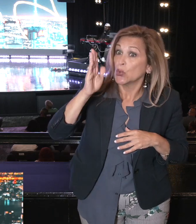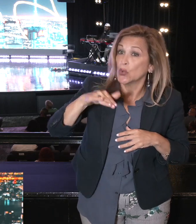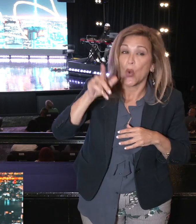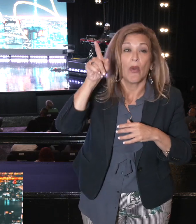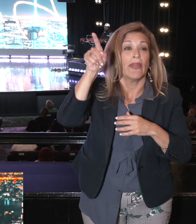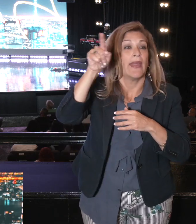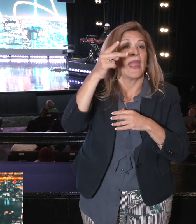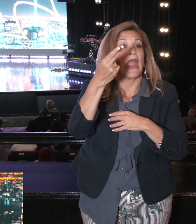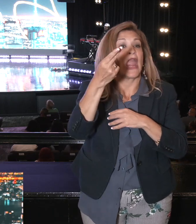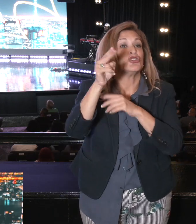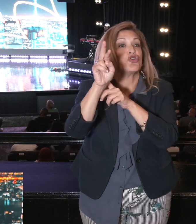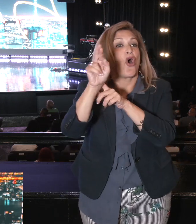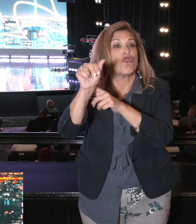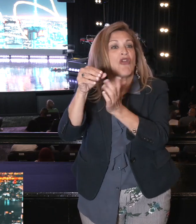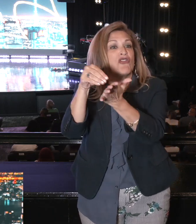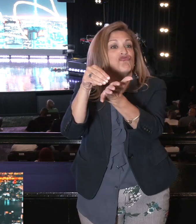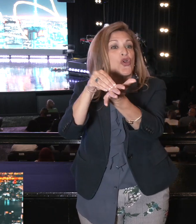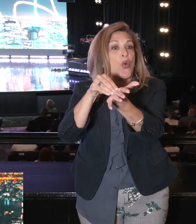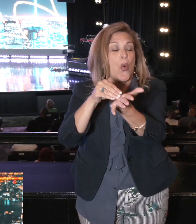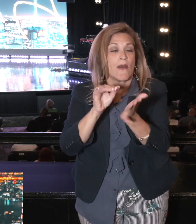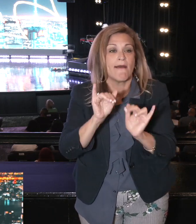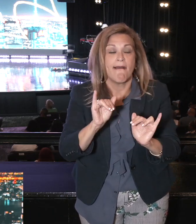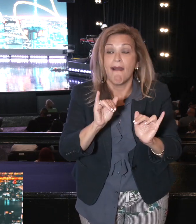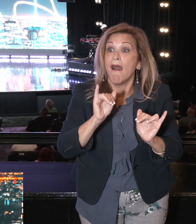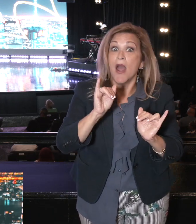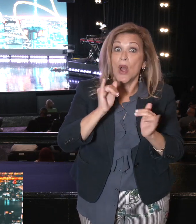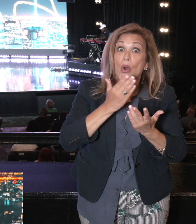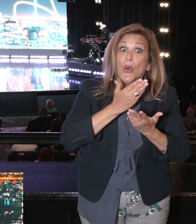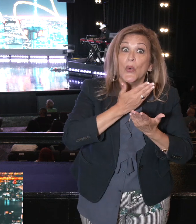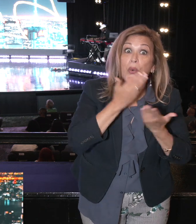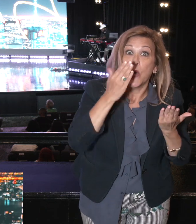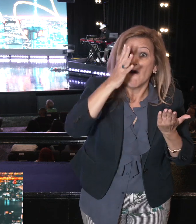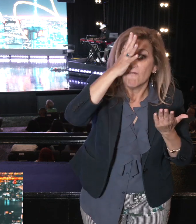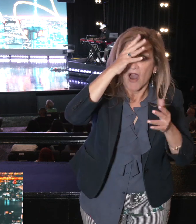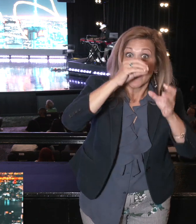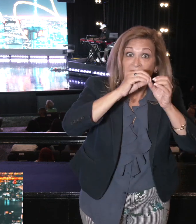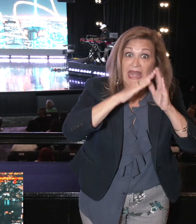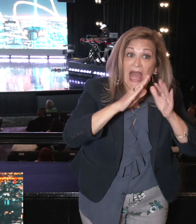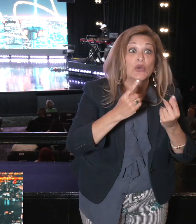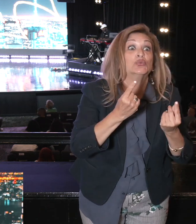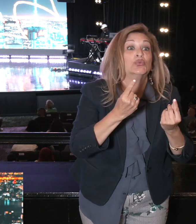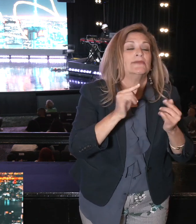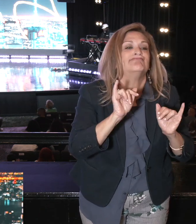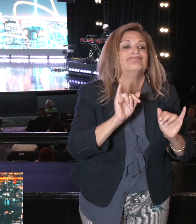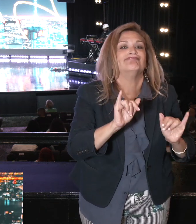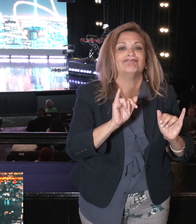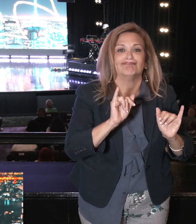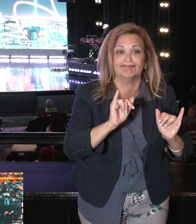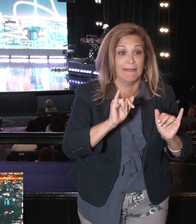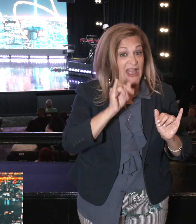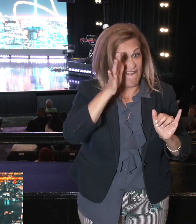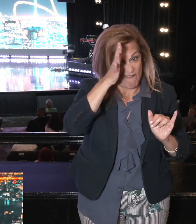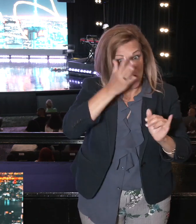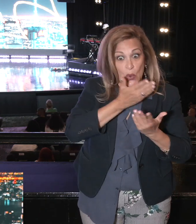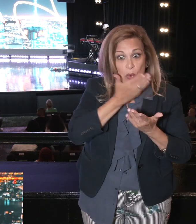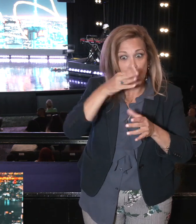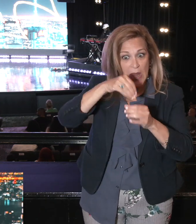recorded this. And it says there's consequences of a fatherless home. A dad not being in the life of a child.